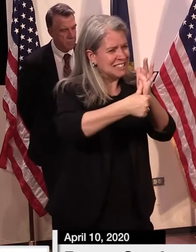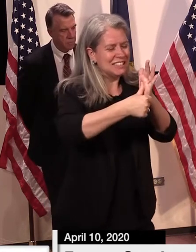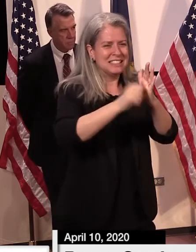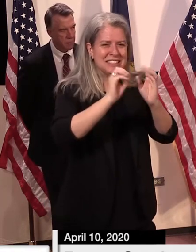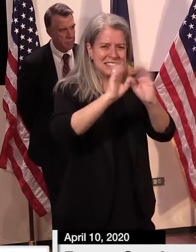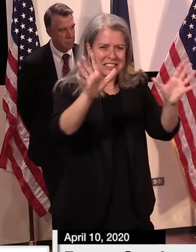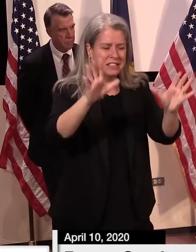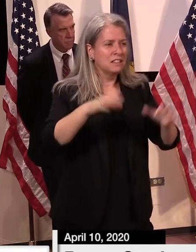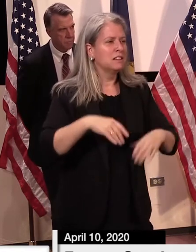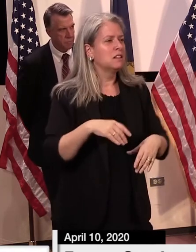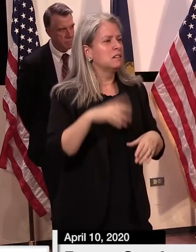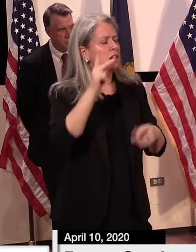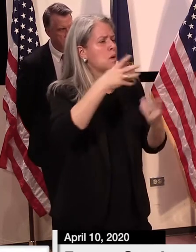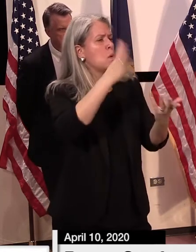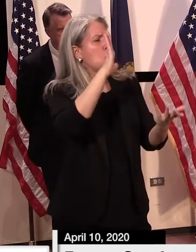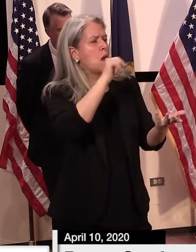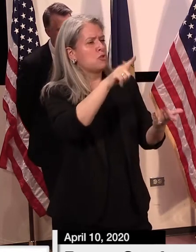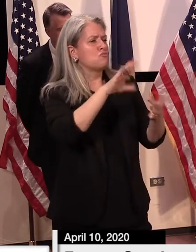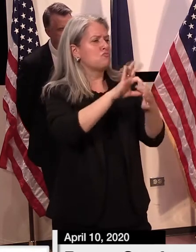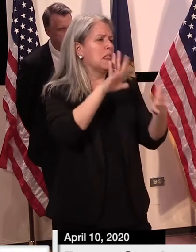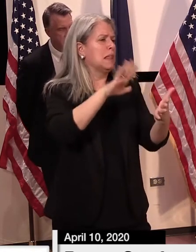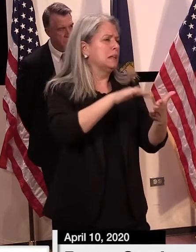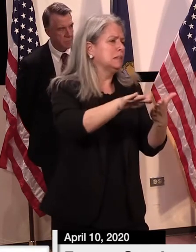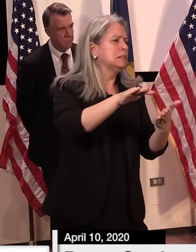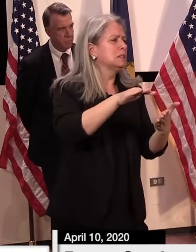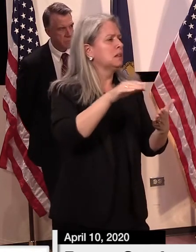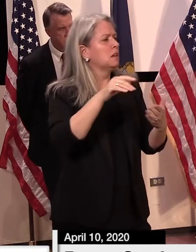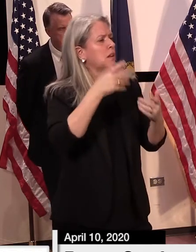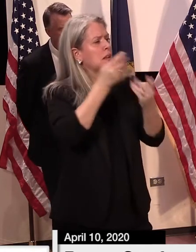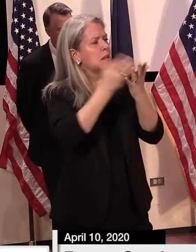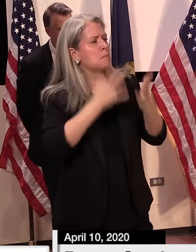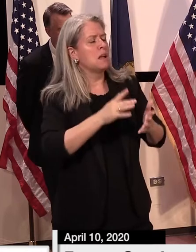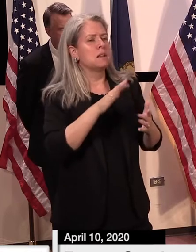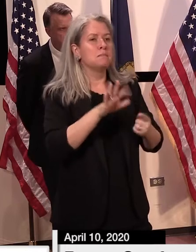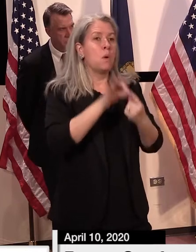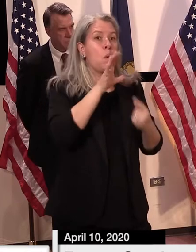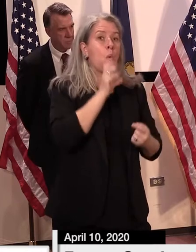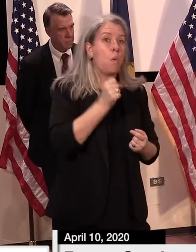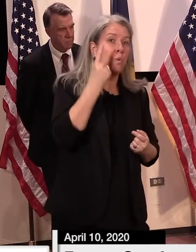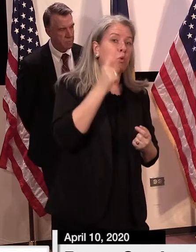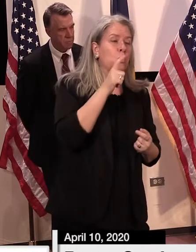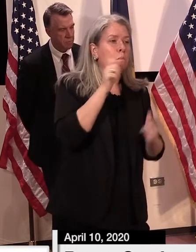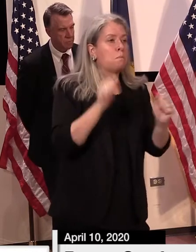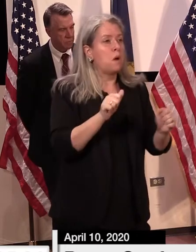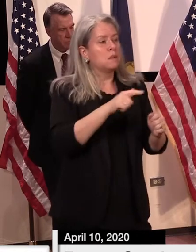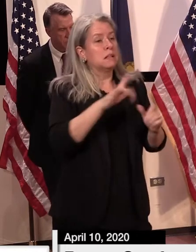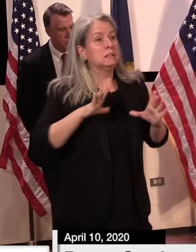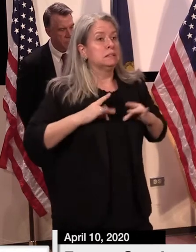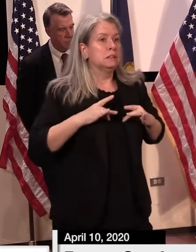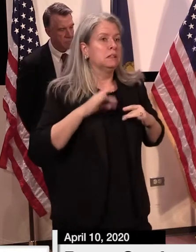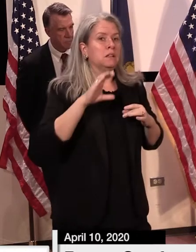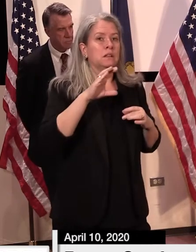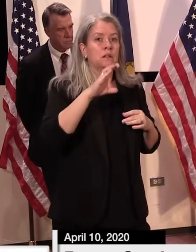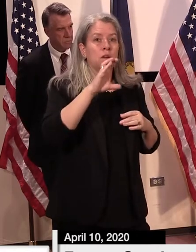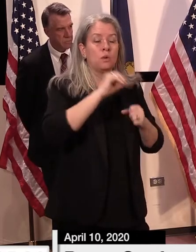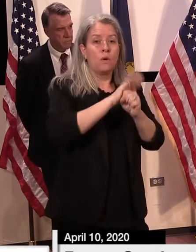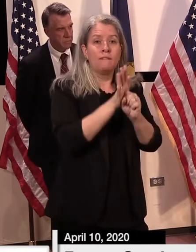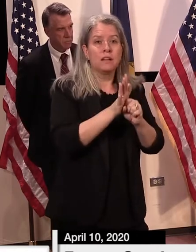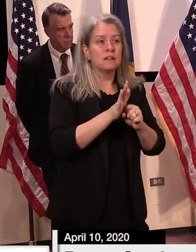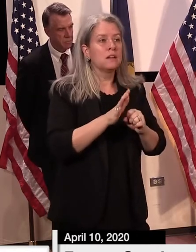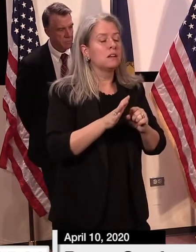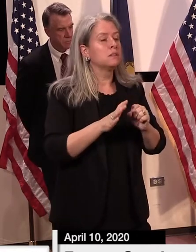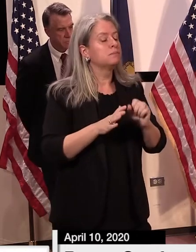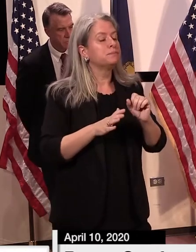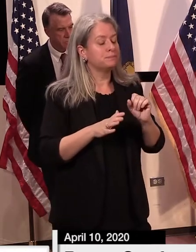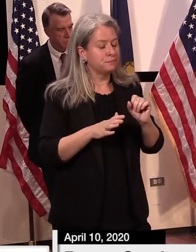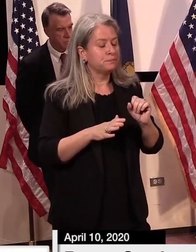zero in. Why don't you release inmates, particularly older ones, that may be susceptible to COVID-19? We have put in